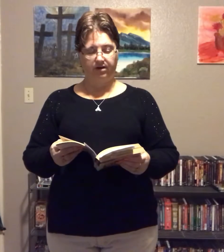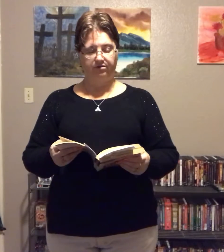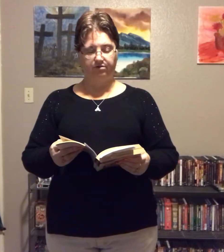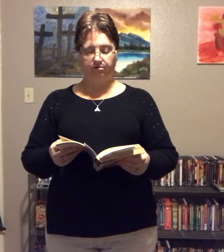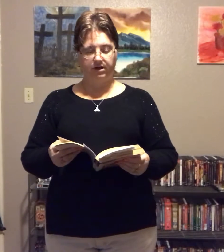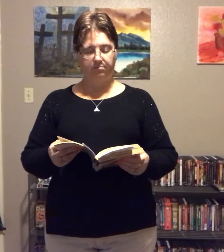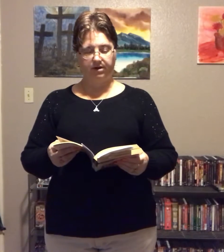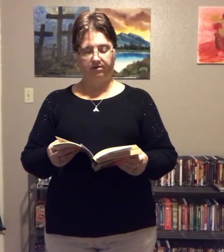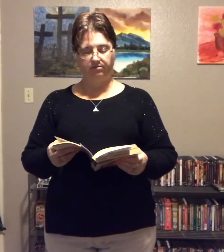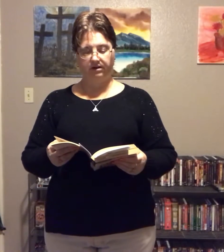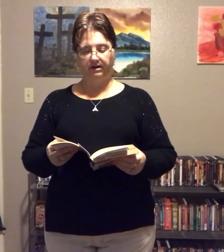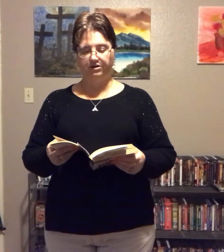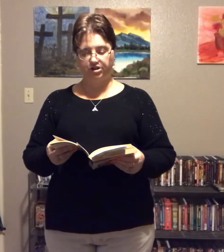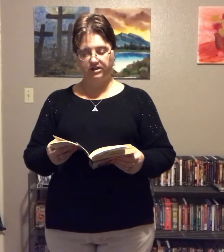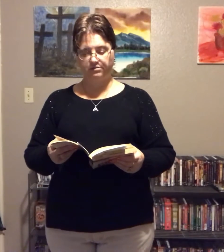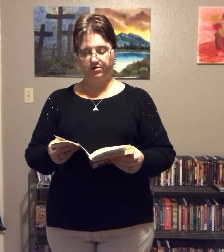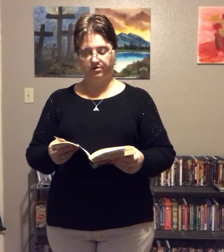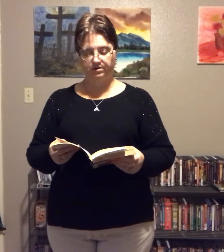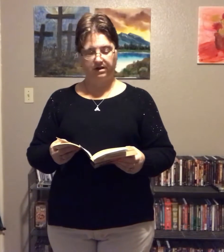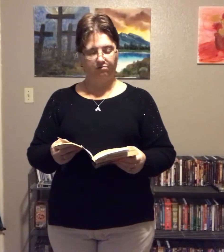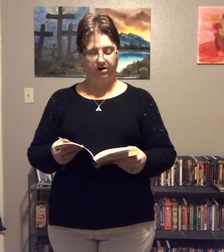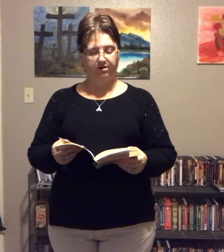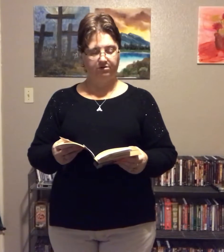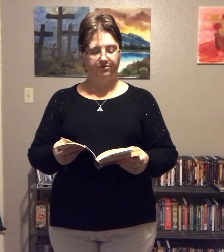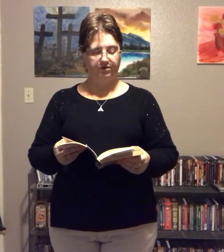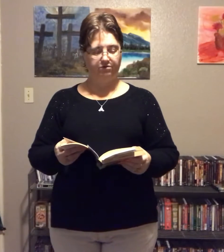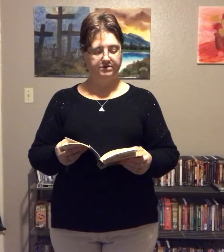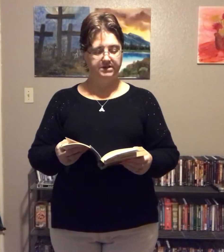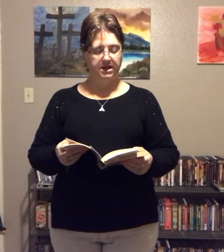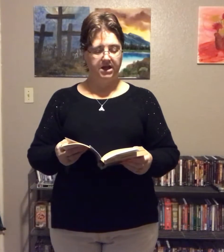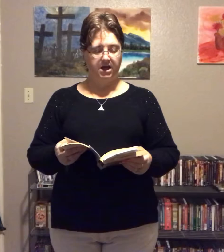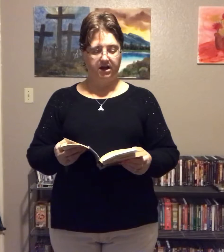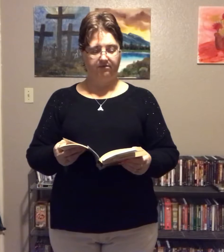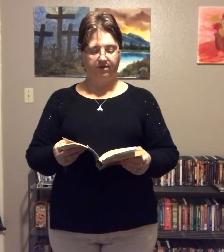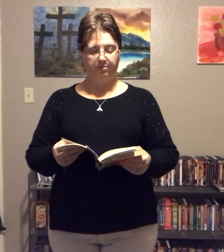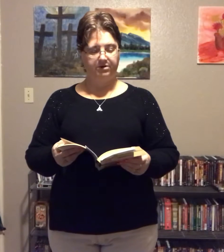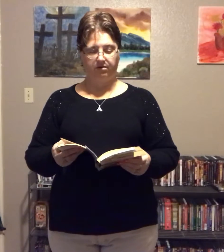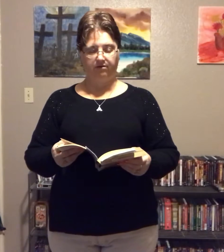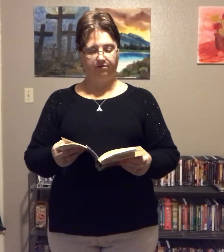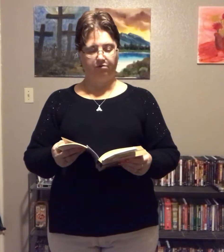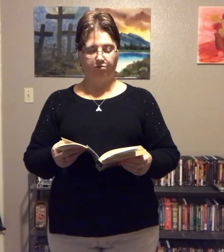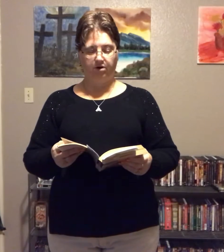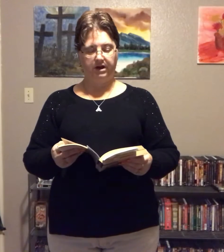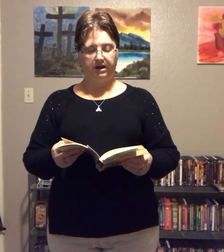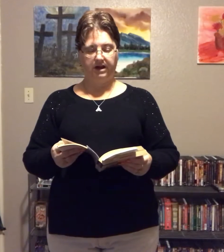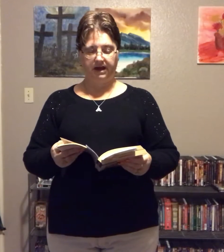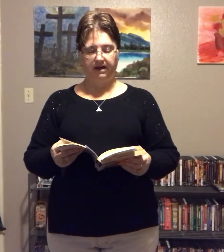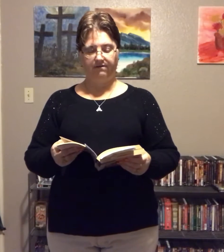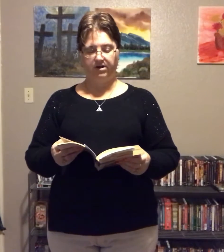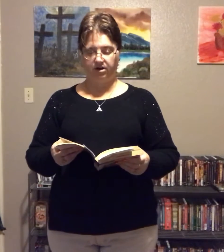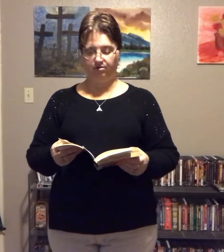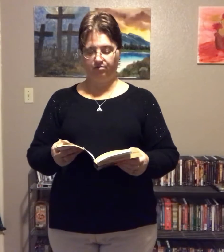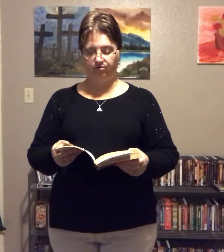lost 38 pounds eating cheeseburgers and regular foods, and I've kept it off for one and a half years.